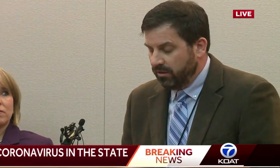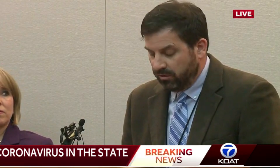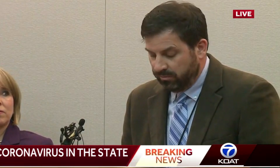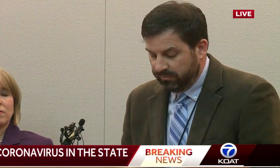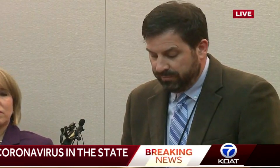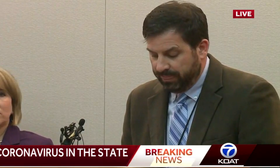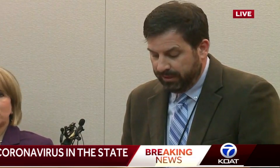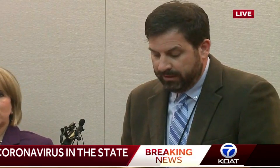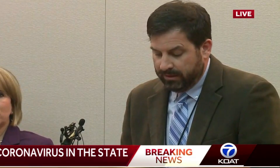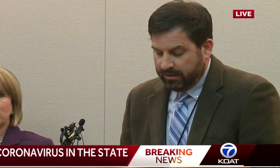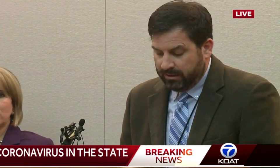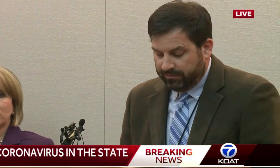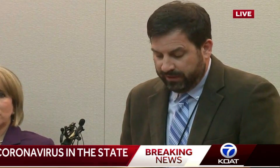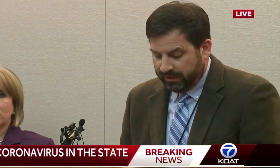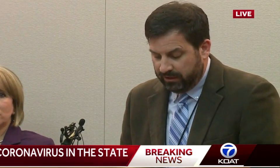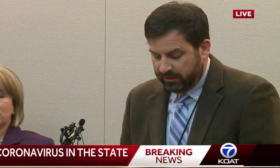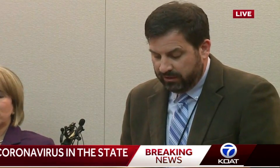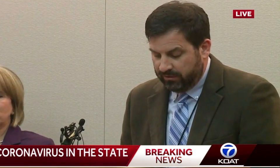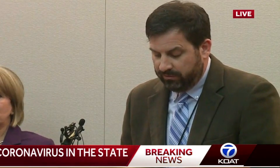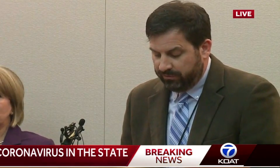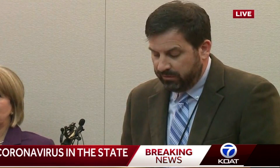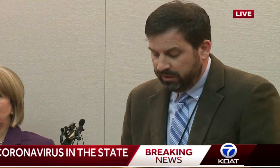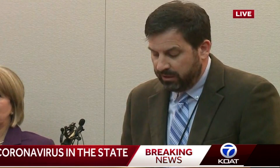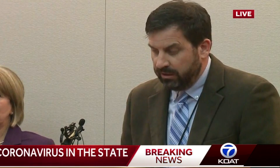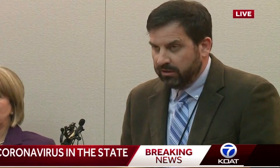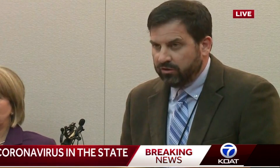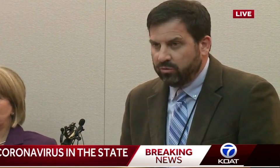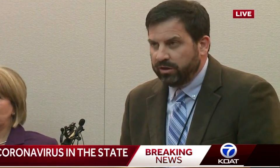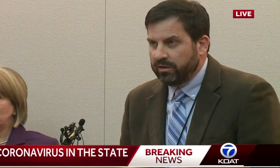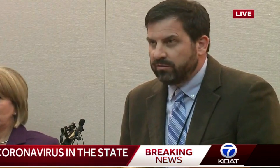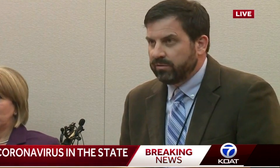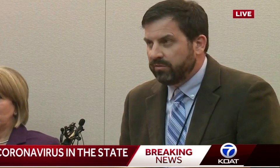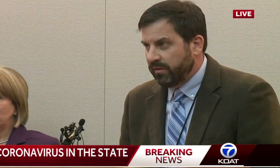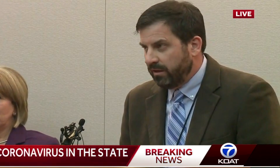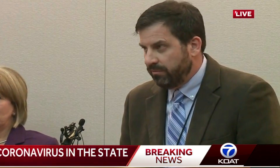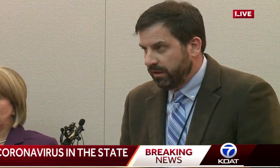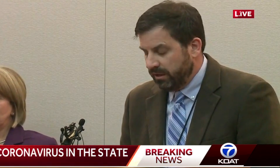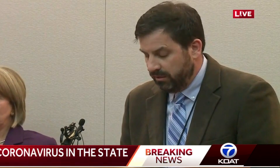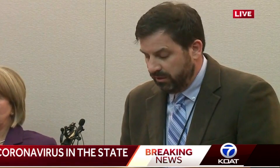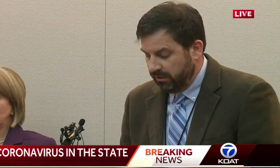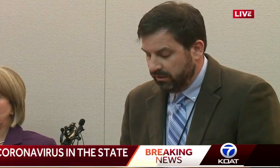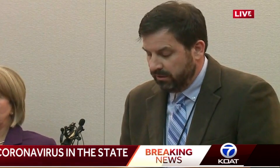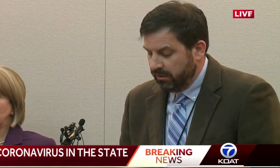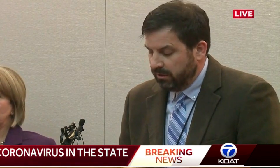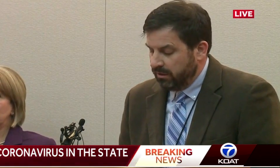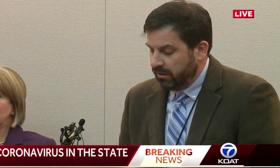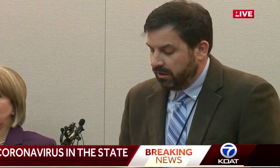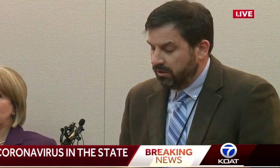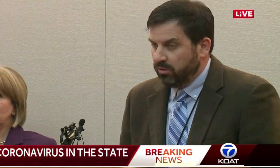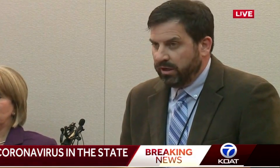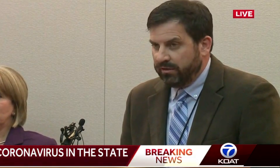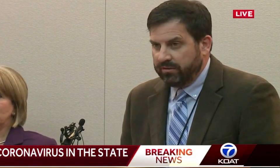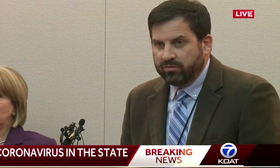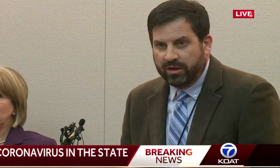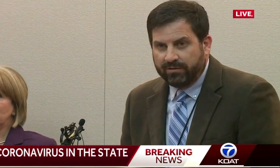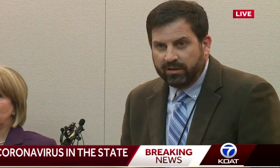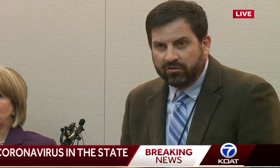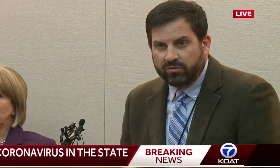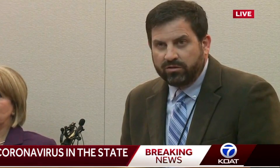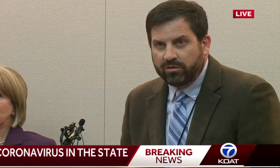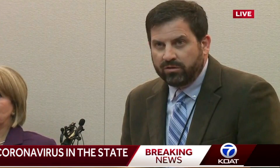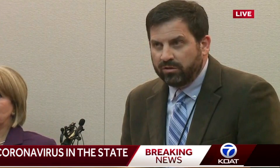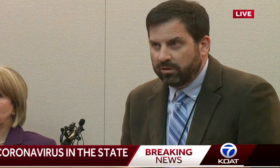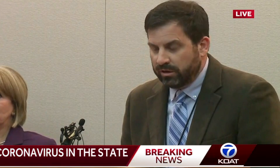isolated at home. And the final is a female in her 20s from Santa Fe County, who has a